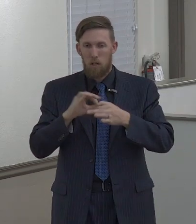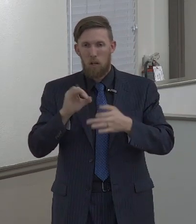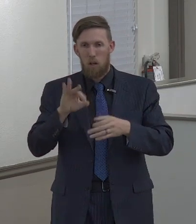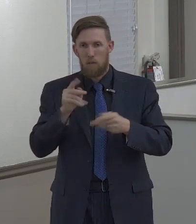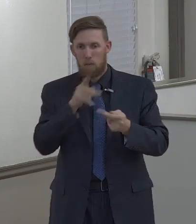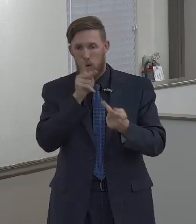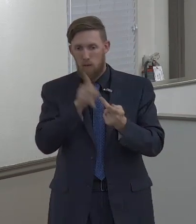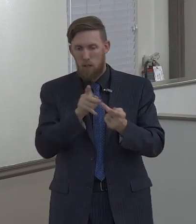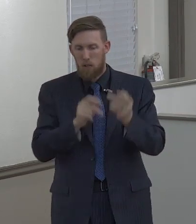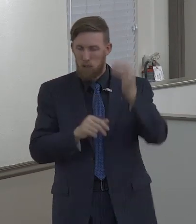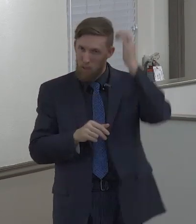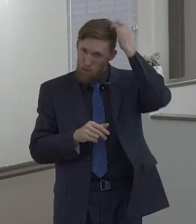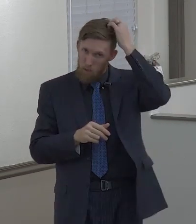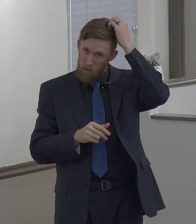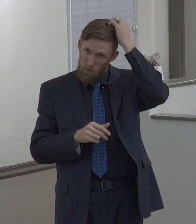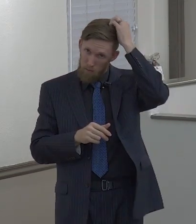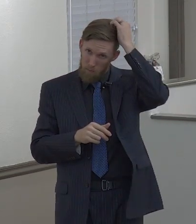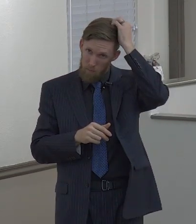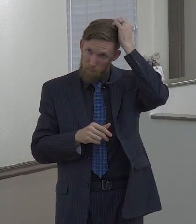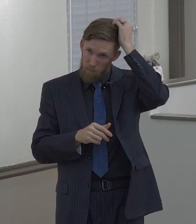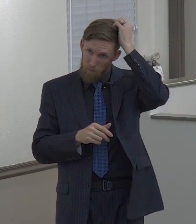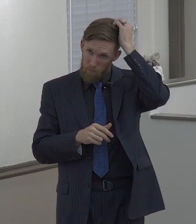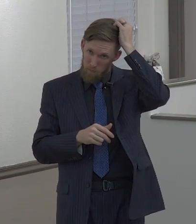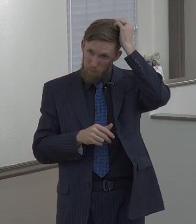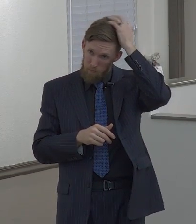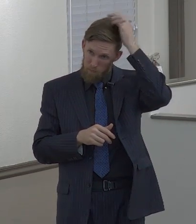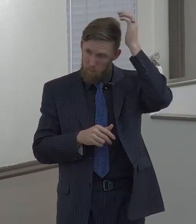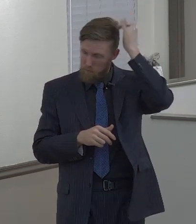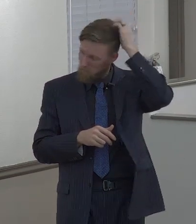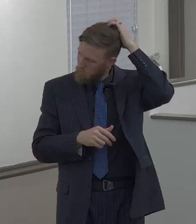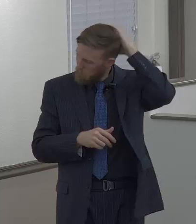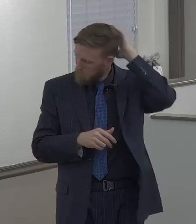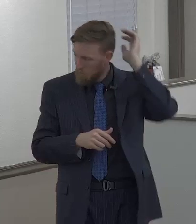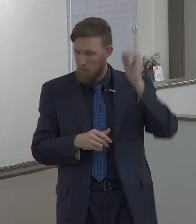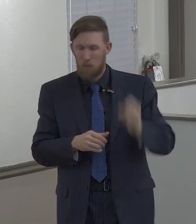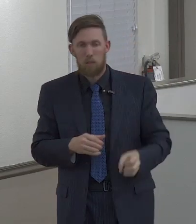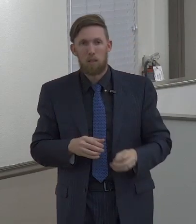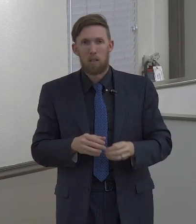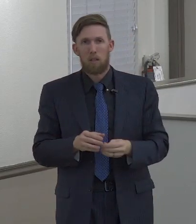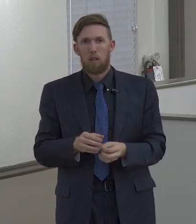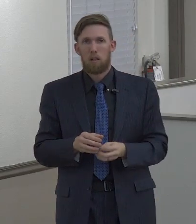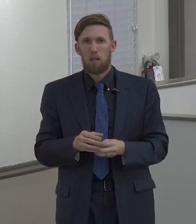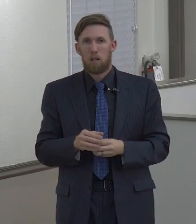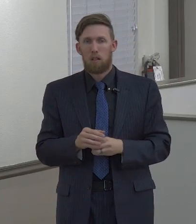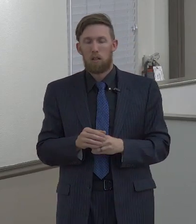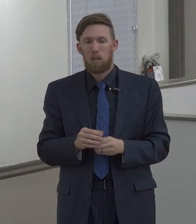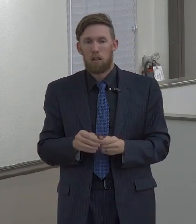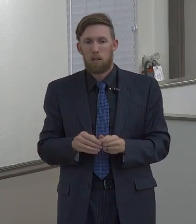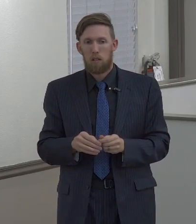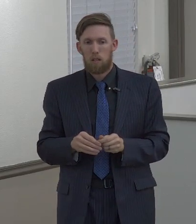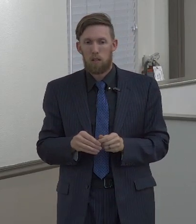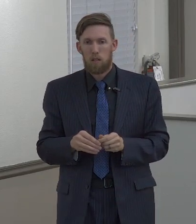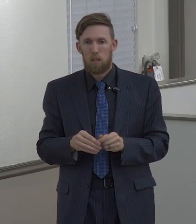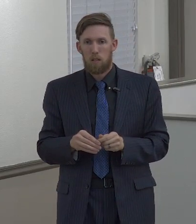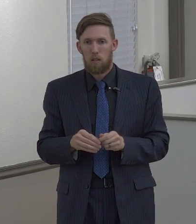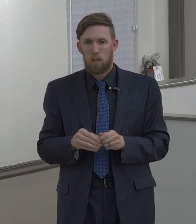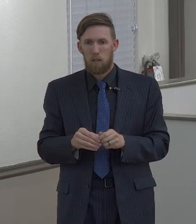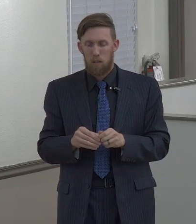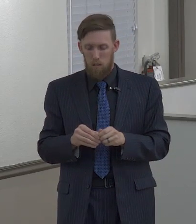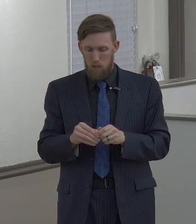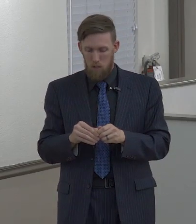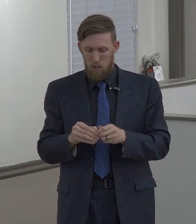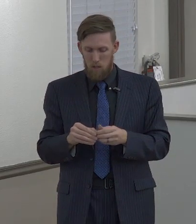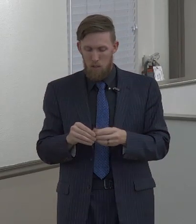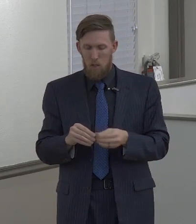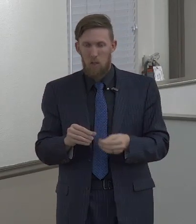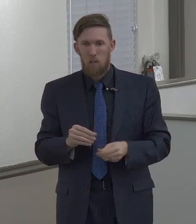This verse, when the Bible said above all, this verse is speaking of a covering. One commentator said